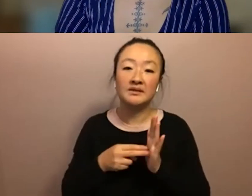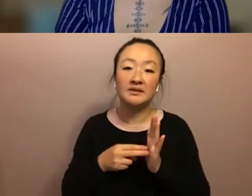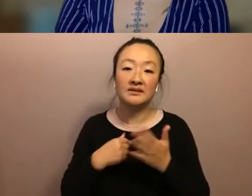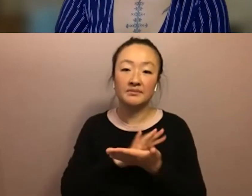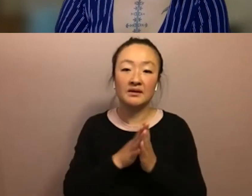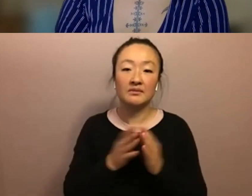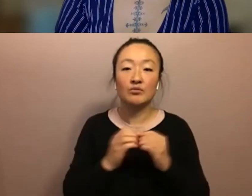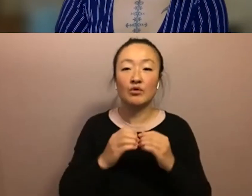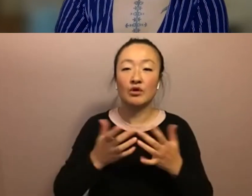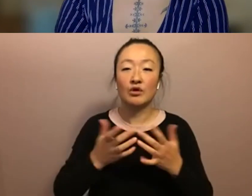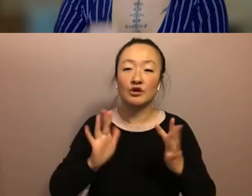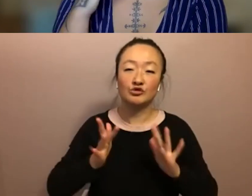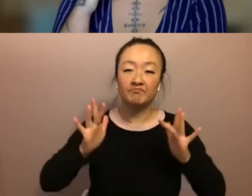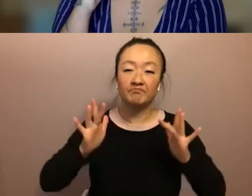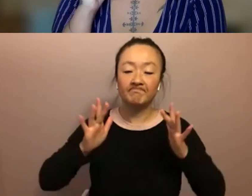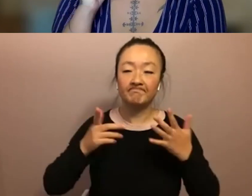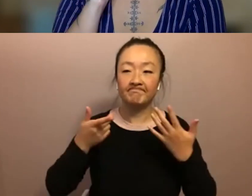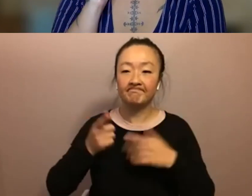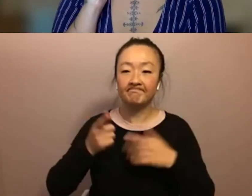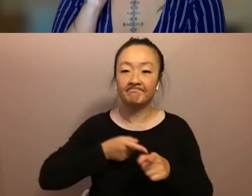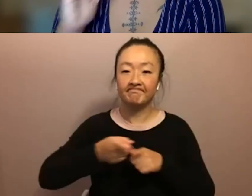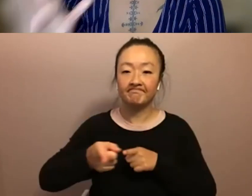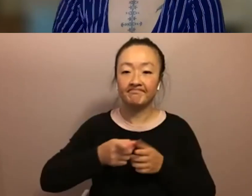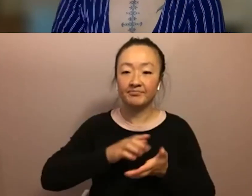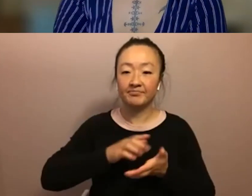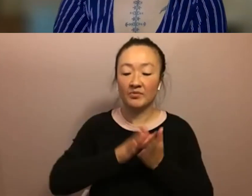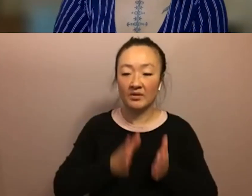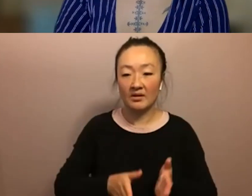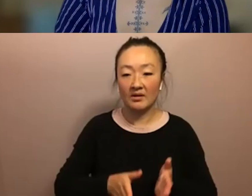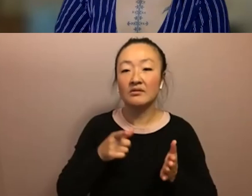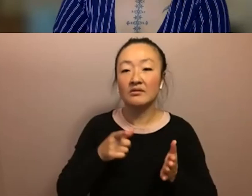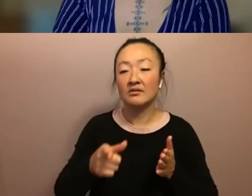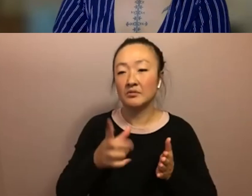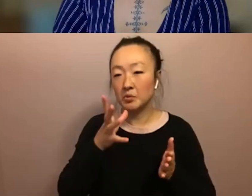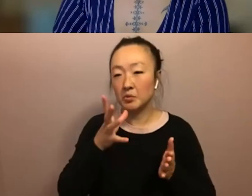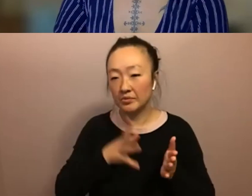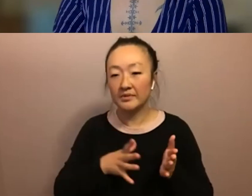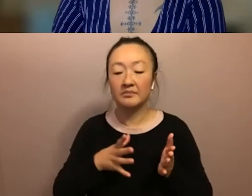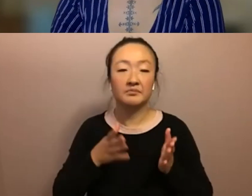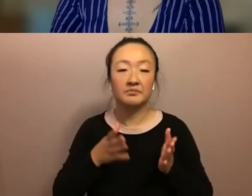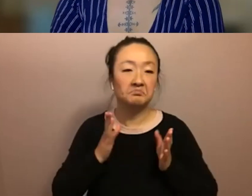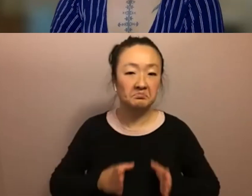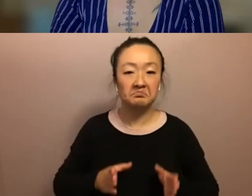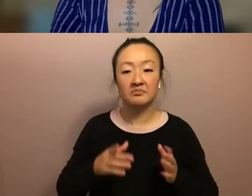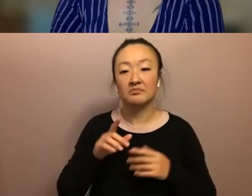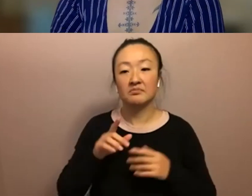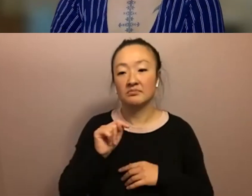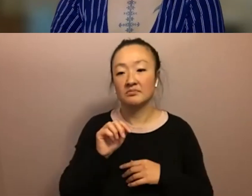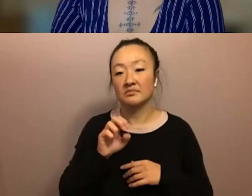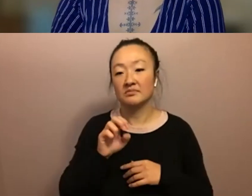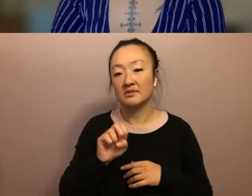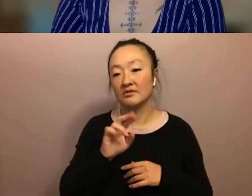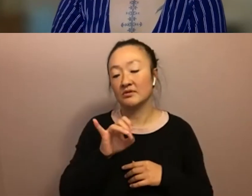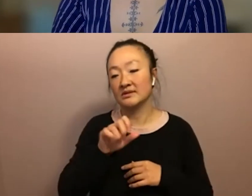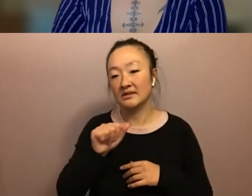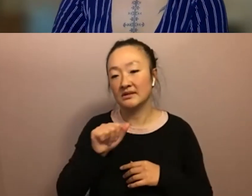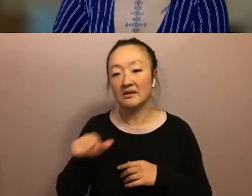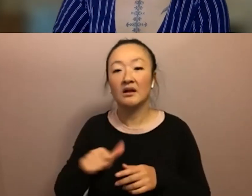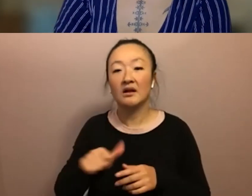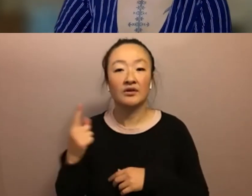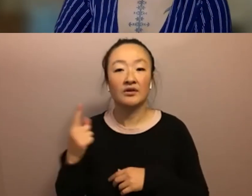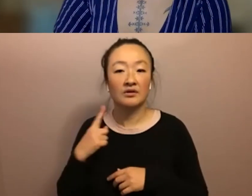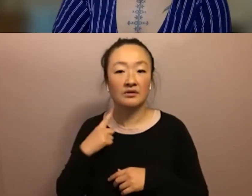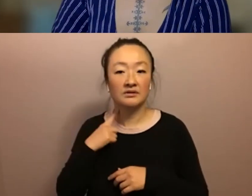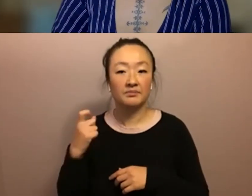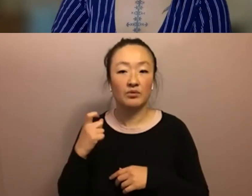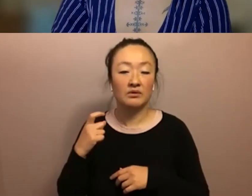woman of the pacific and so teresia for sure and then um up it went um someone poet elder of